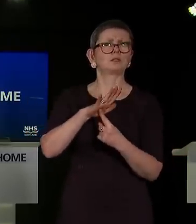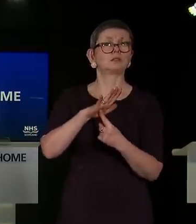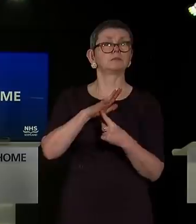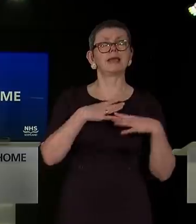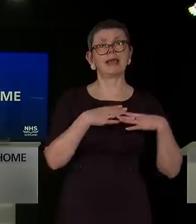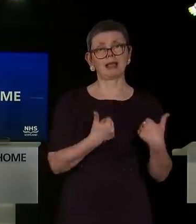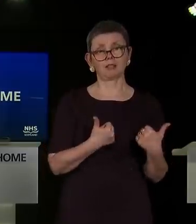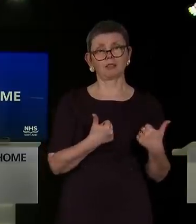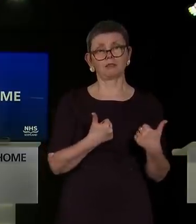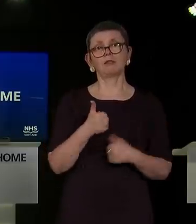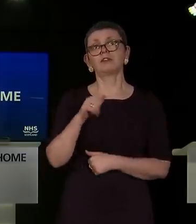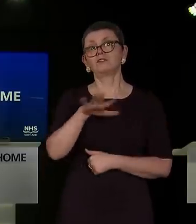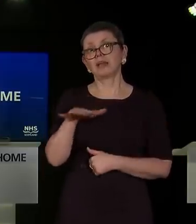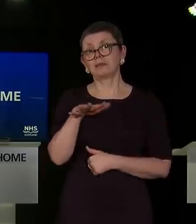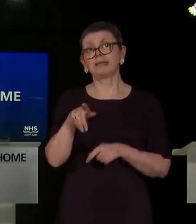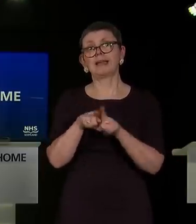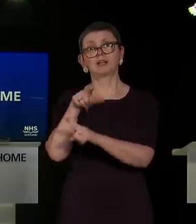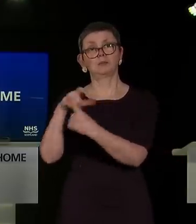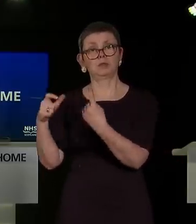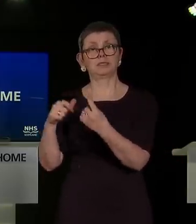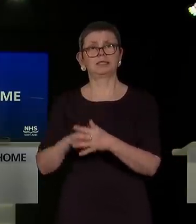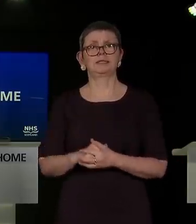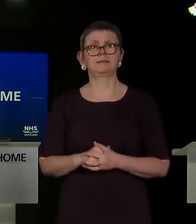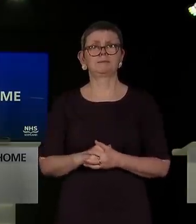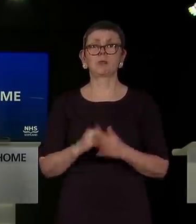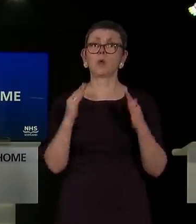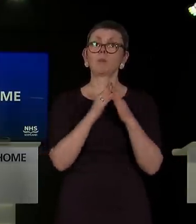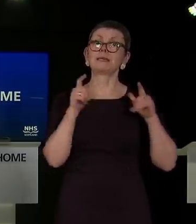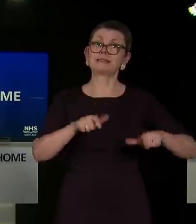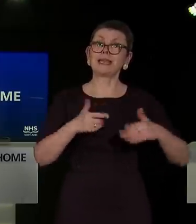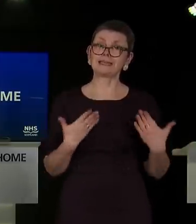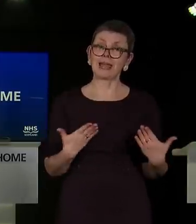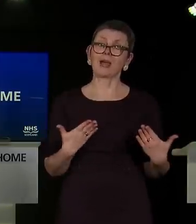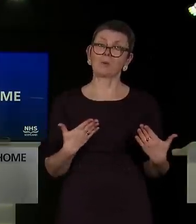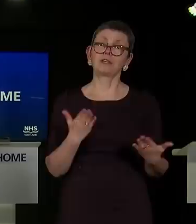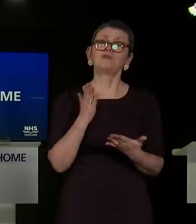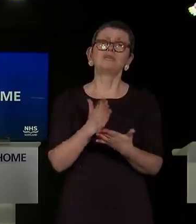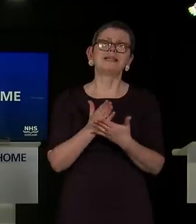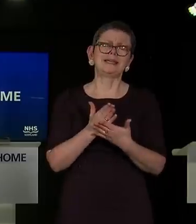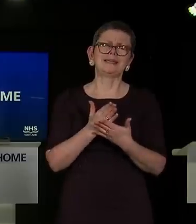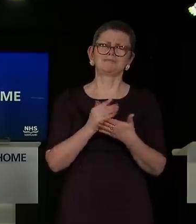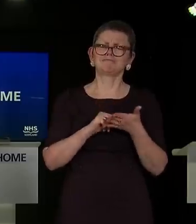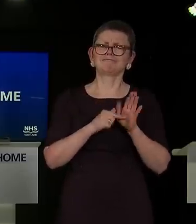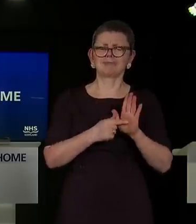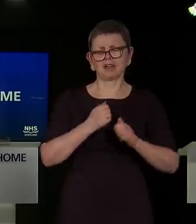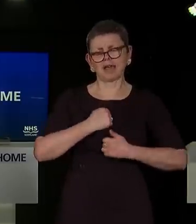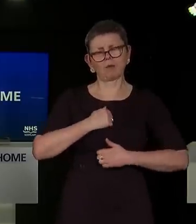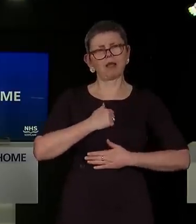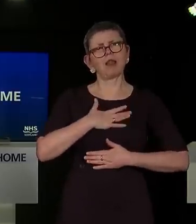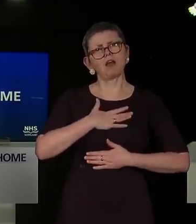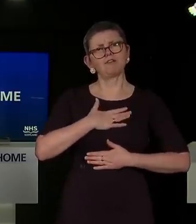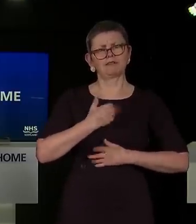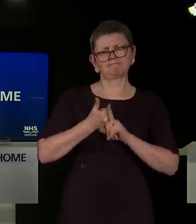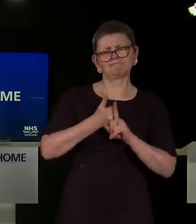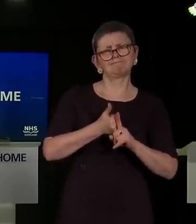Health, family, community. Staying at home now is an expression of love, kindness and solidarity.